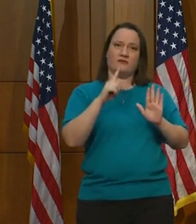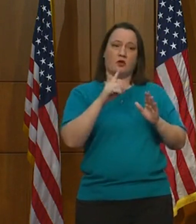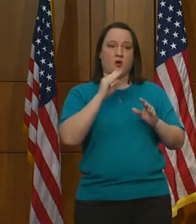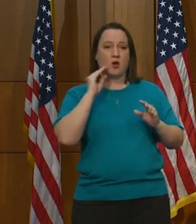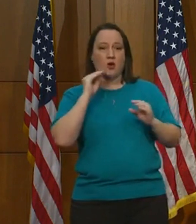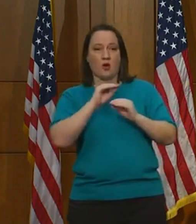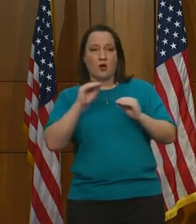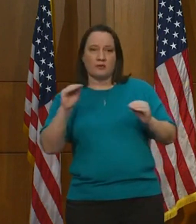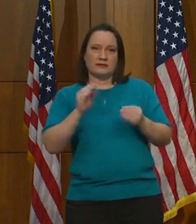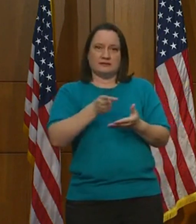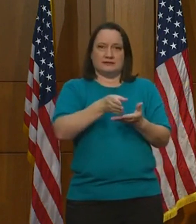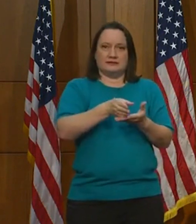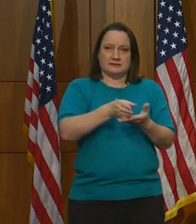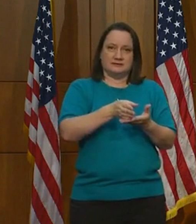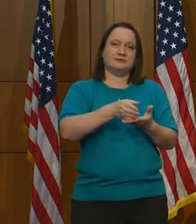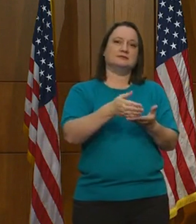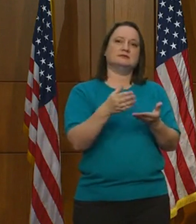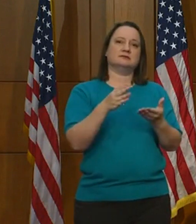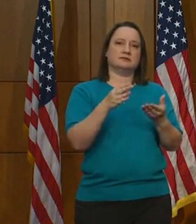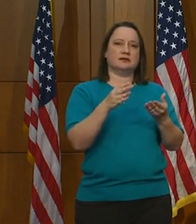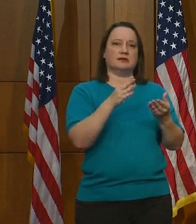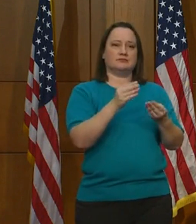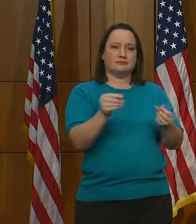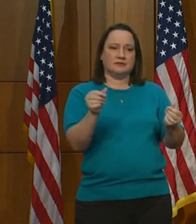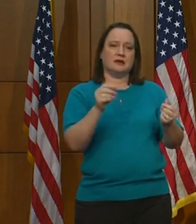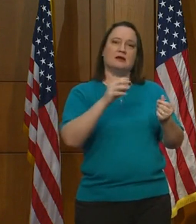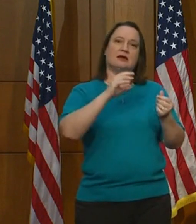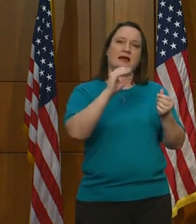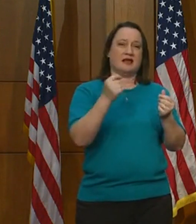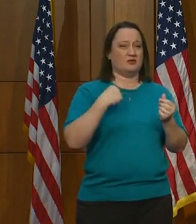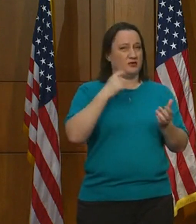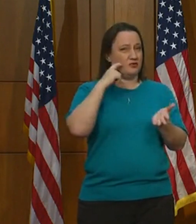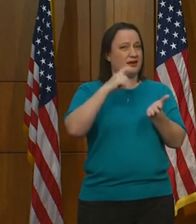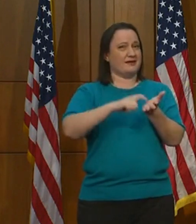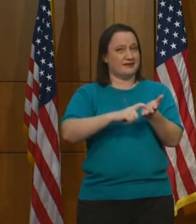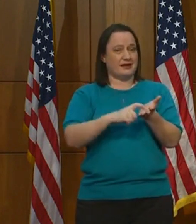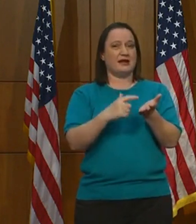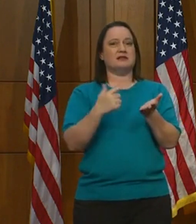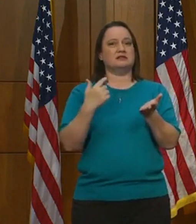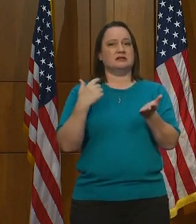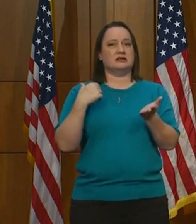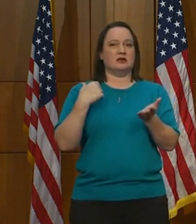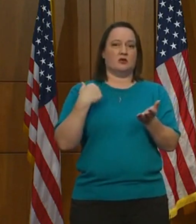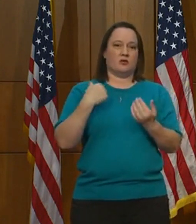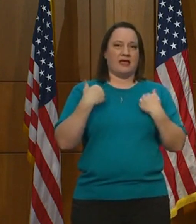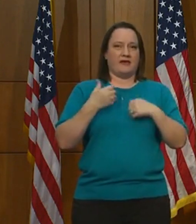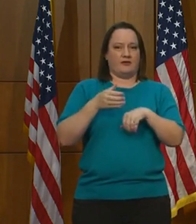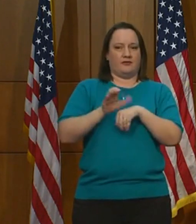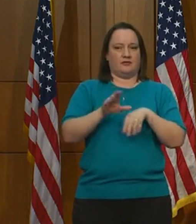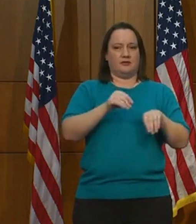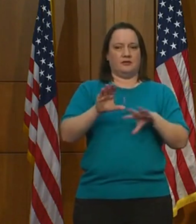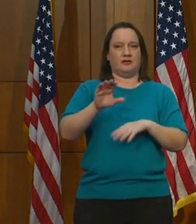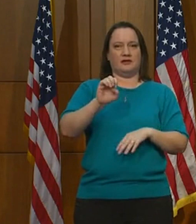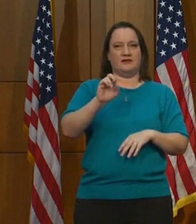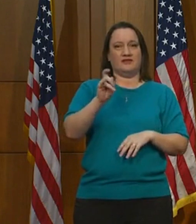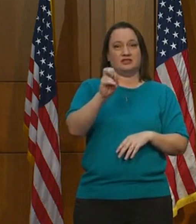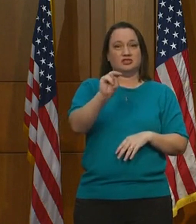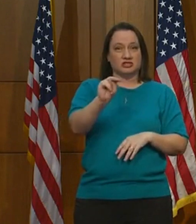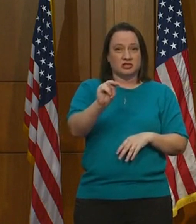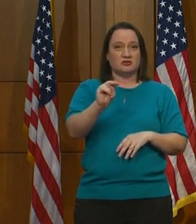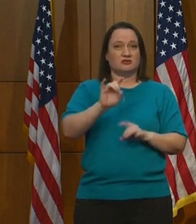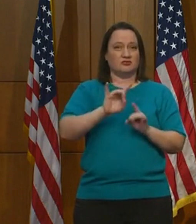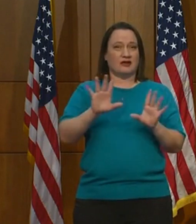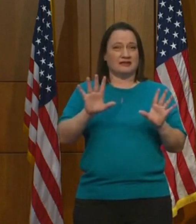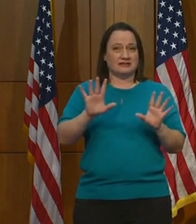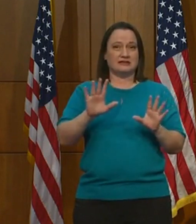We also recognize that we have an eviction crisis in Virginia and a number of our localities have had some of the highest